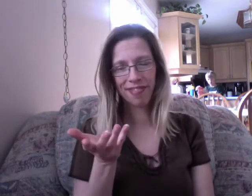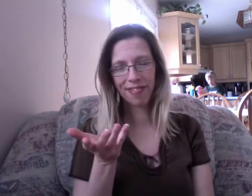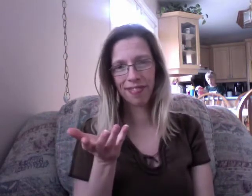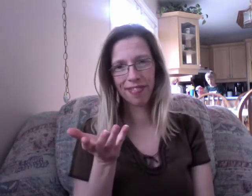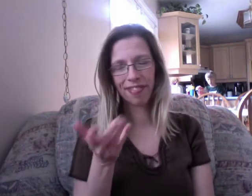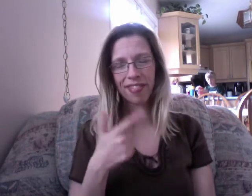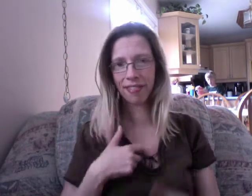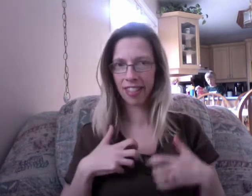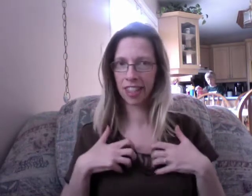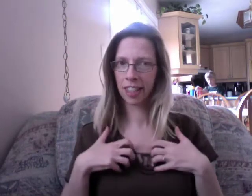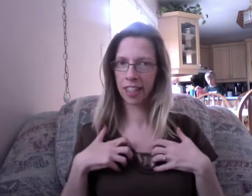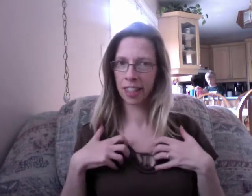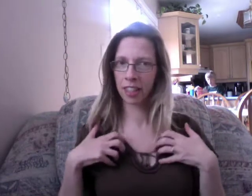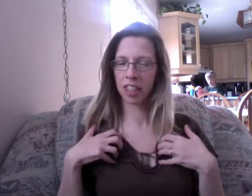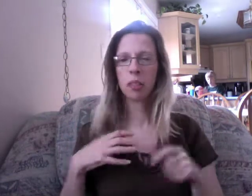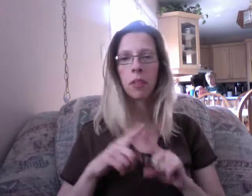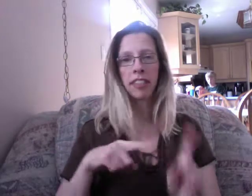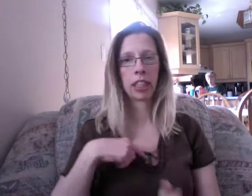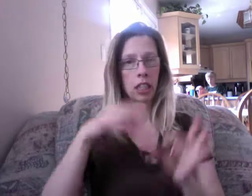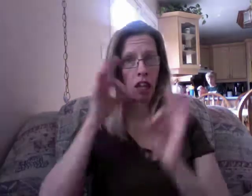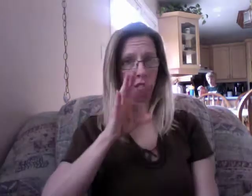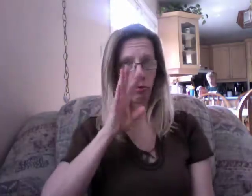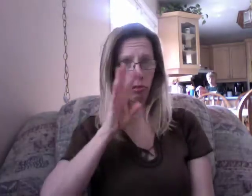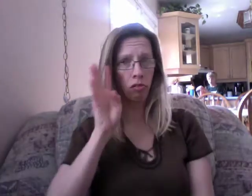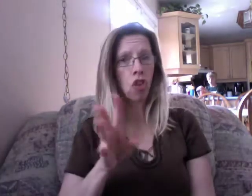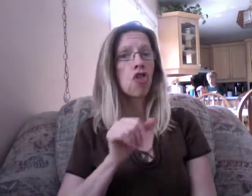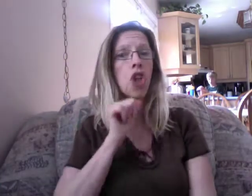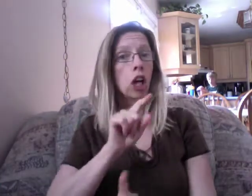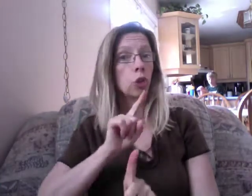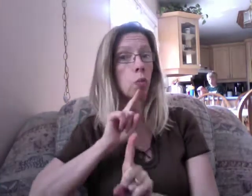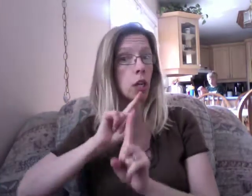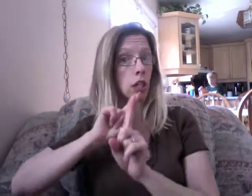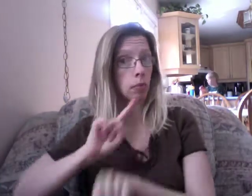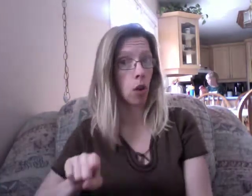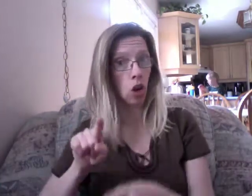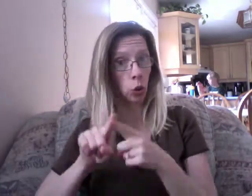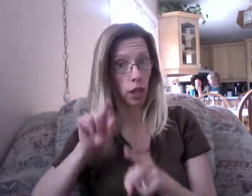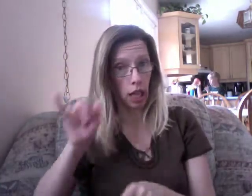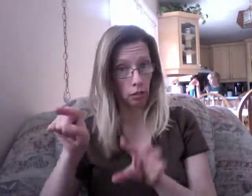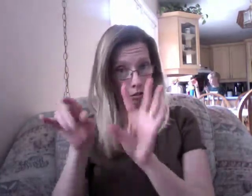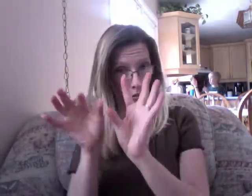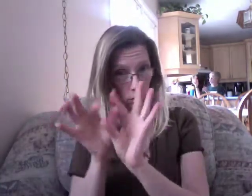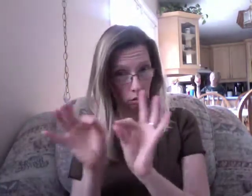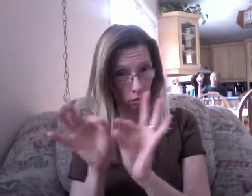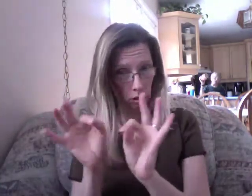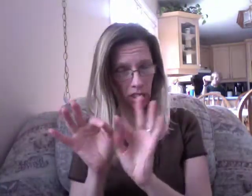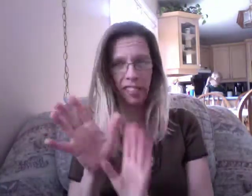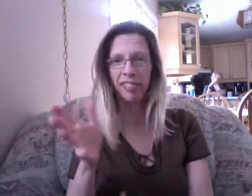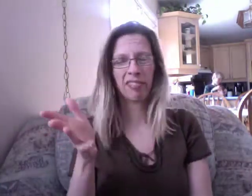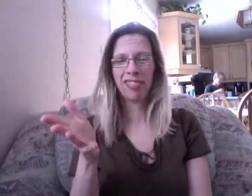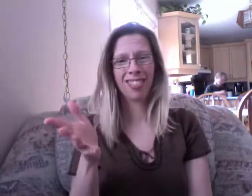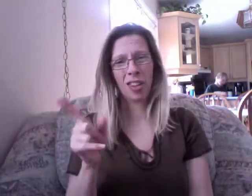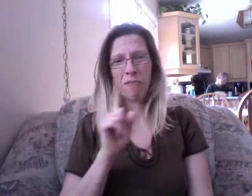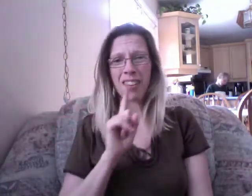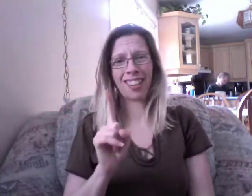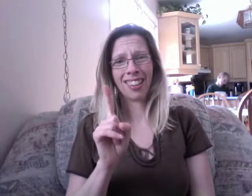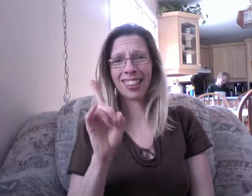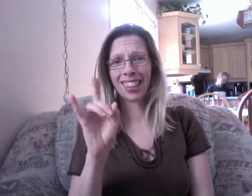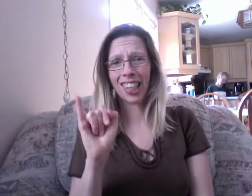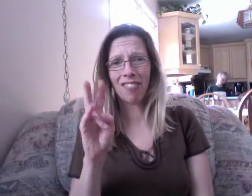strength, too. What? Yep. He gives us an even greater power than Samson's. Power to love our enemies. And I